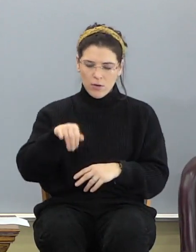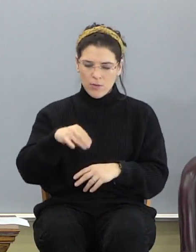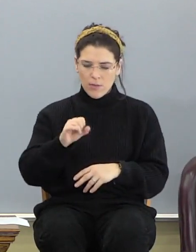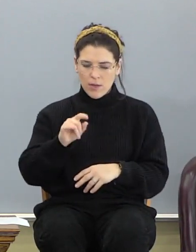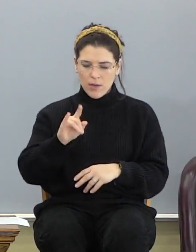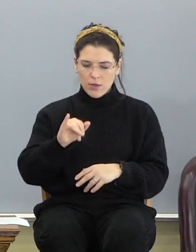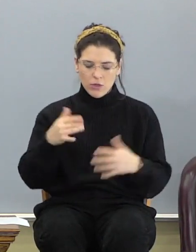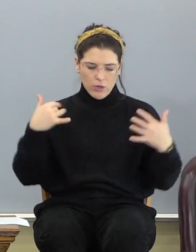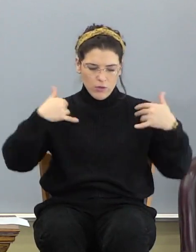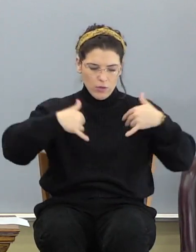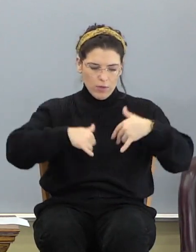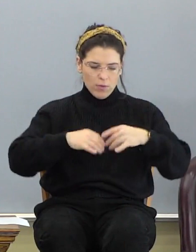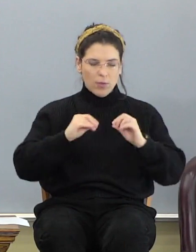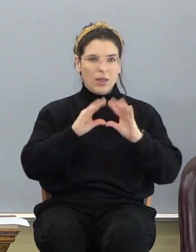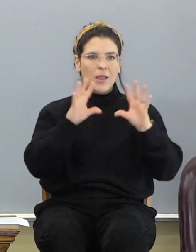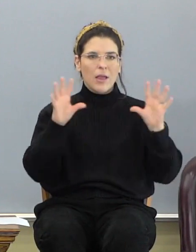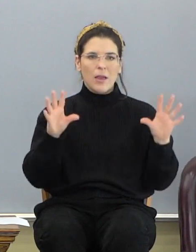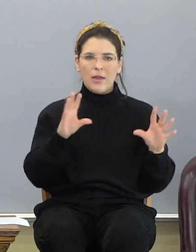as with a garment.